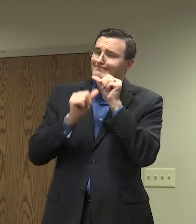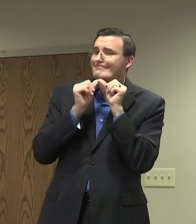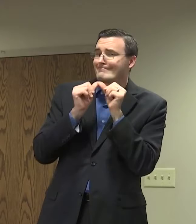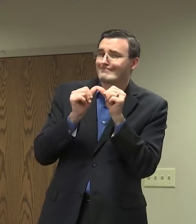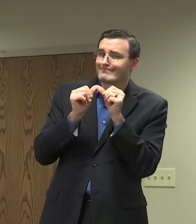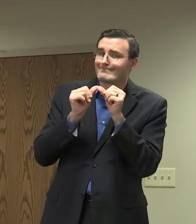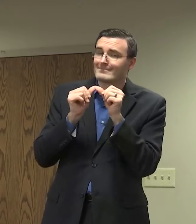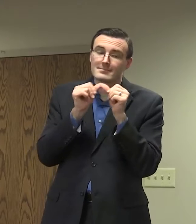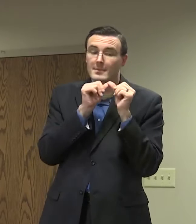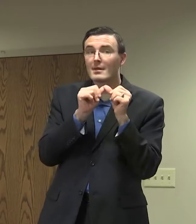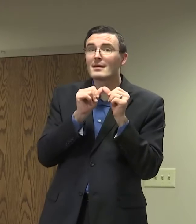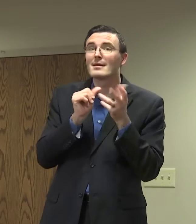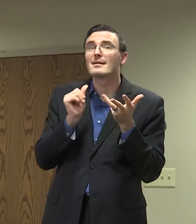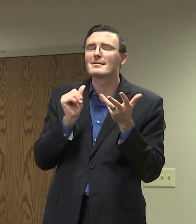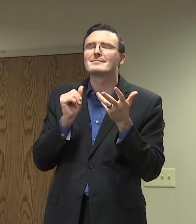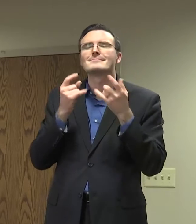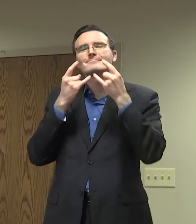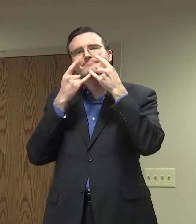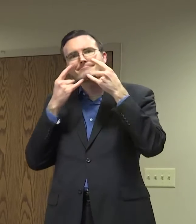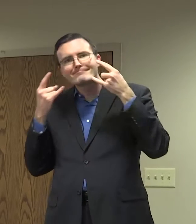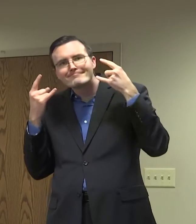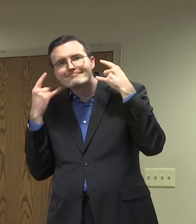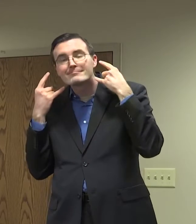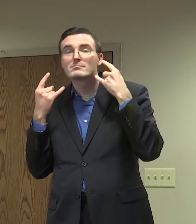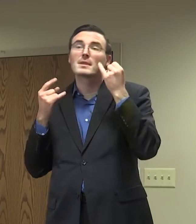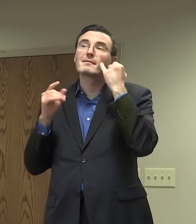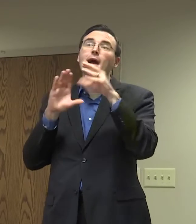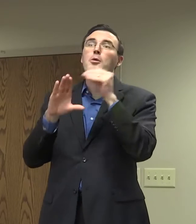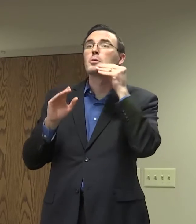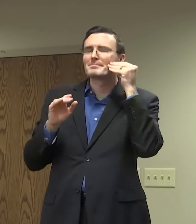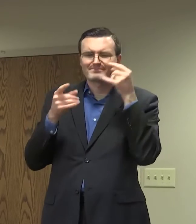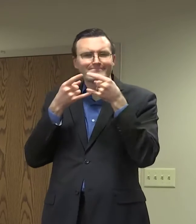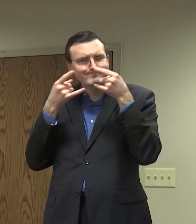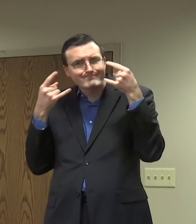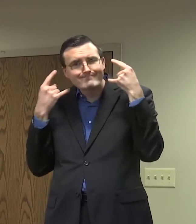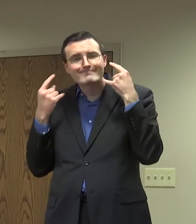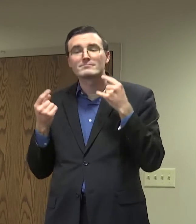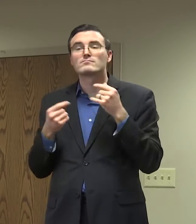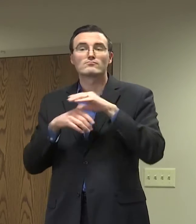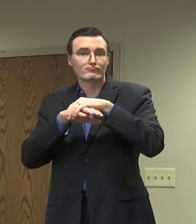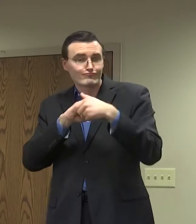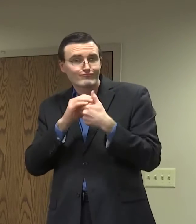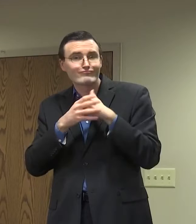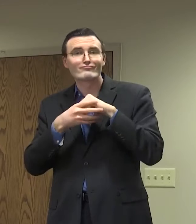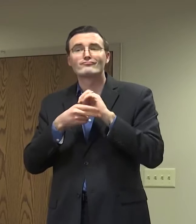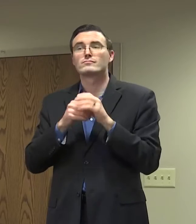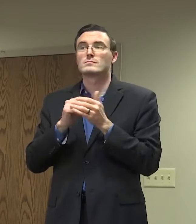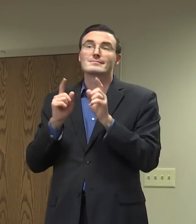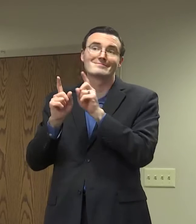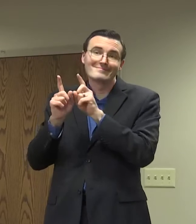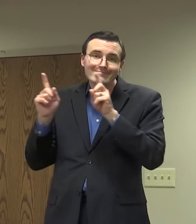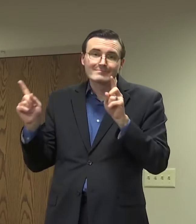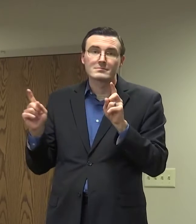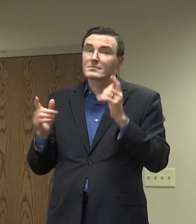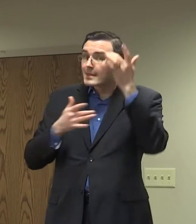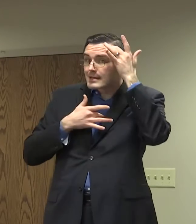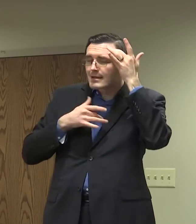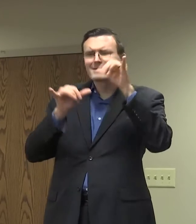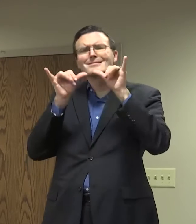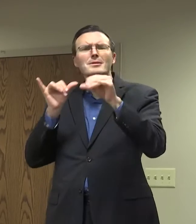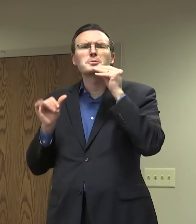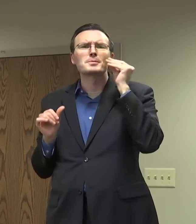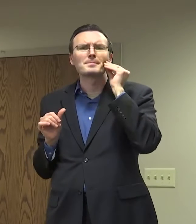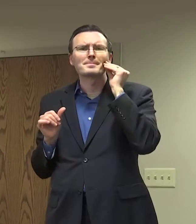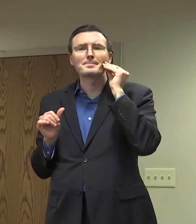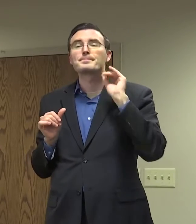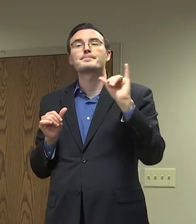We're going to continue to practice social distancing, wash our hands frequently, stay home when we're sick, and we're going to limit and